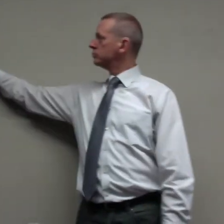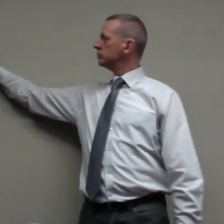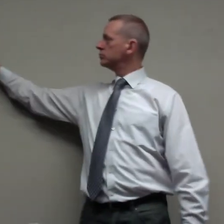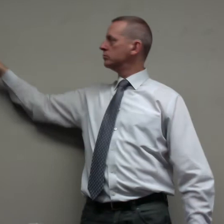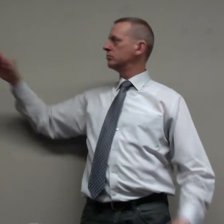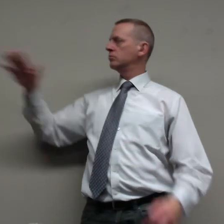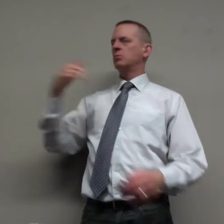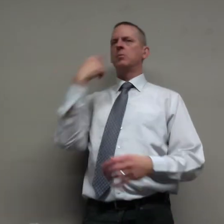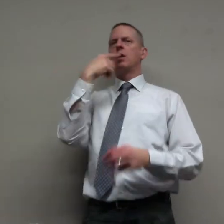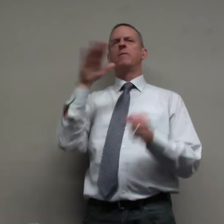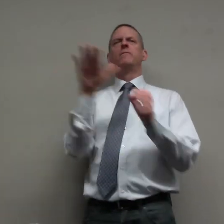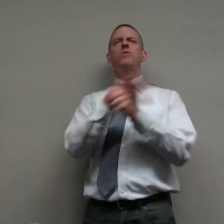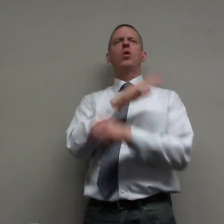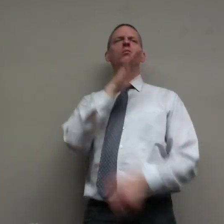they're amounts is full of guilty